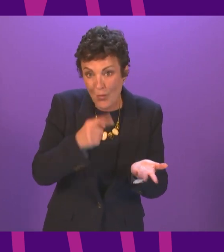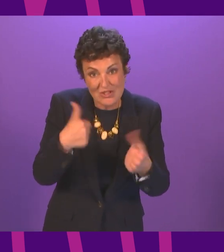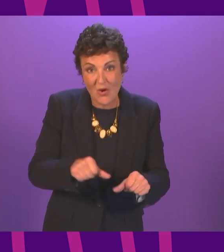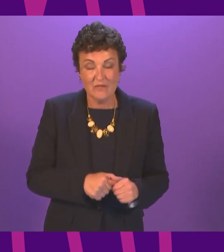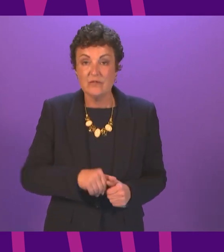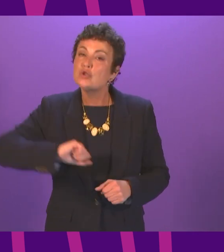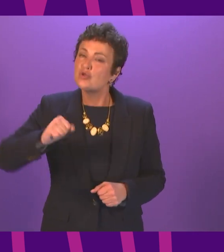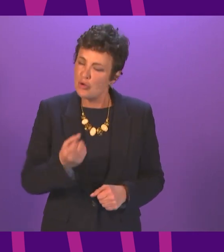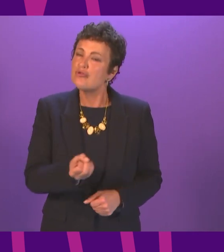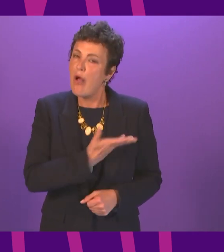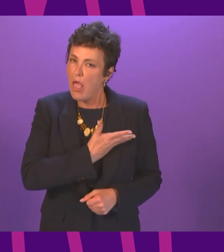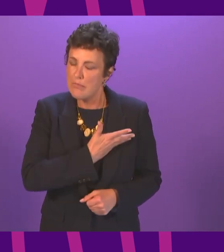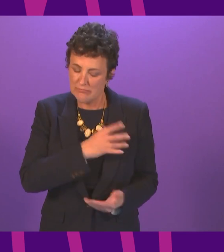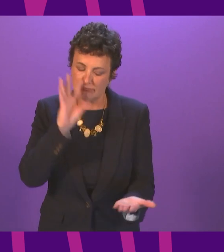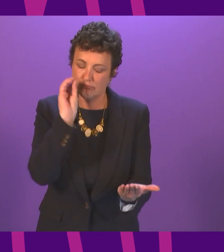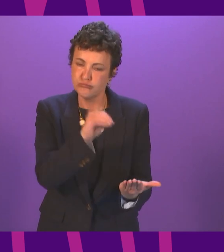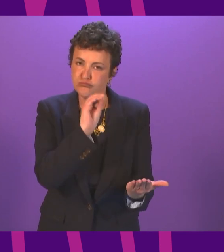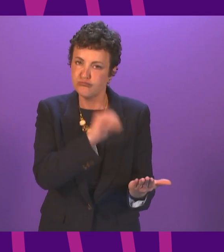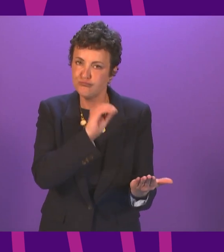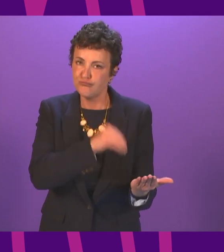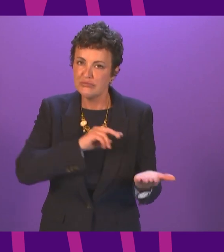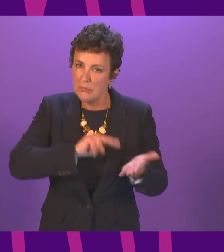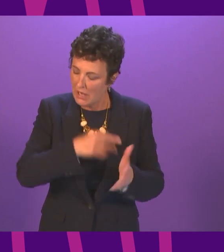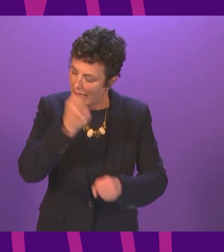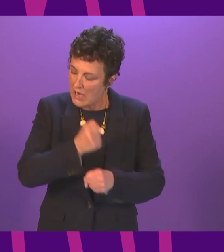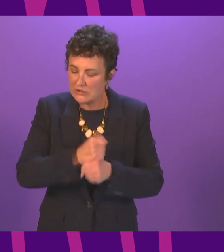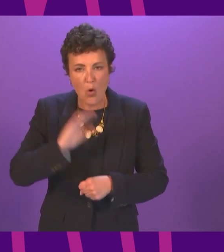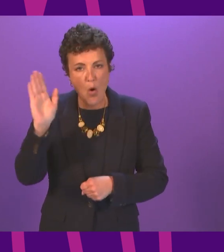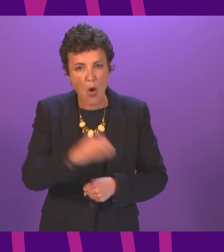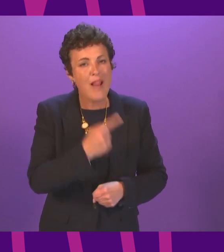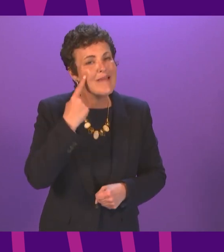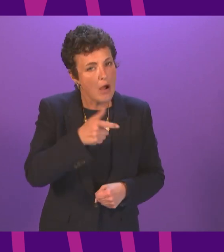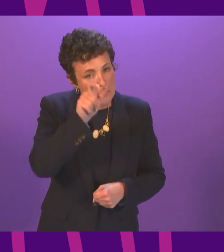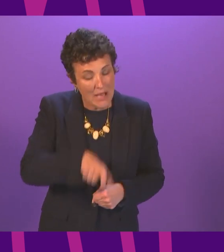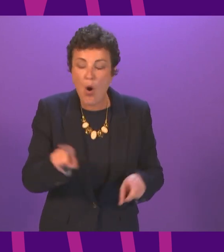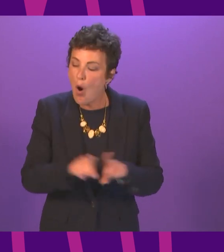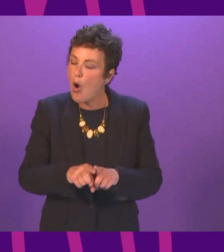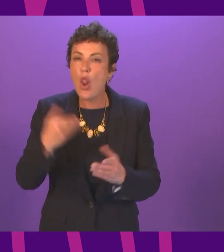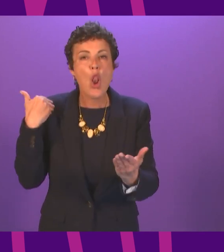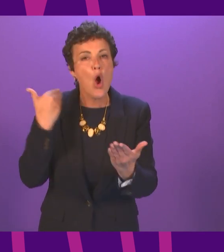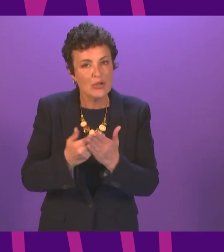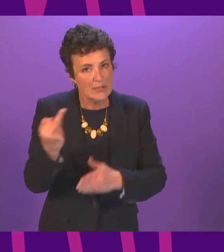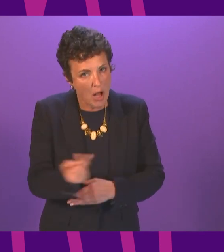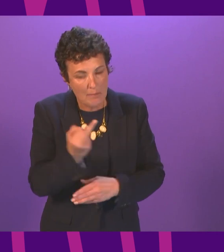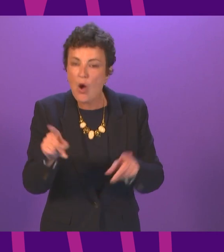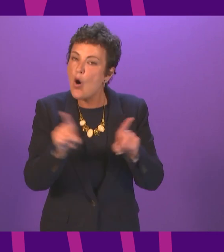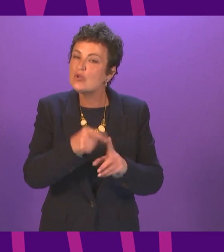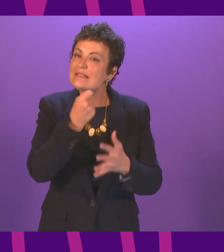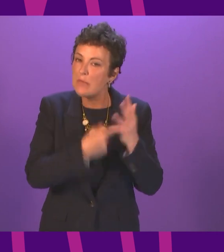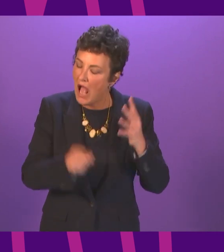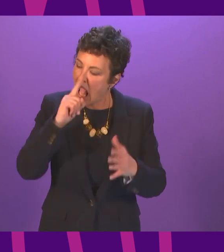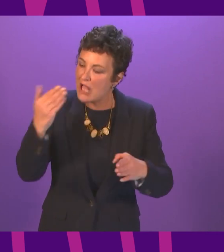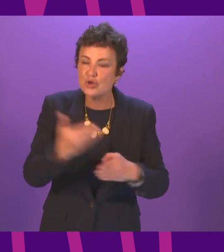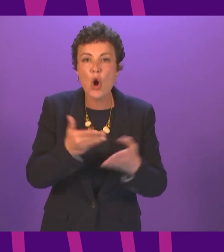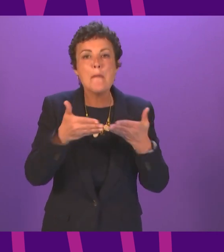Labour set out plans to guarantee every young person and the long term unemployed and those with a disability a job in the public